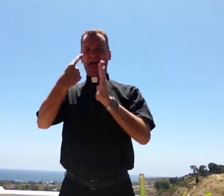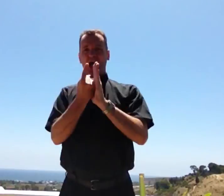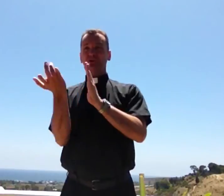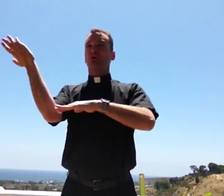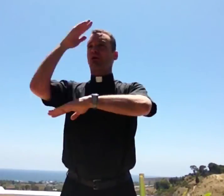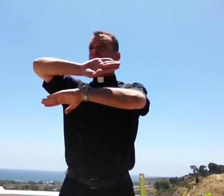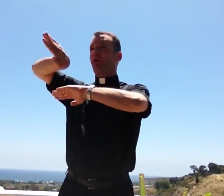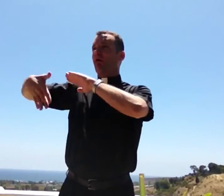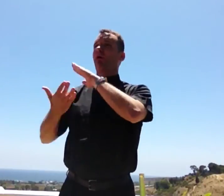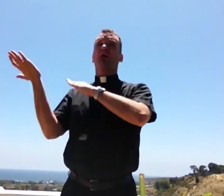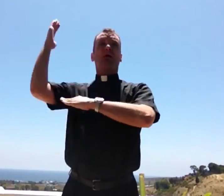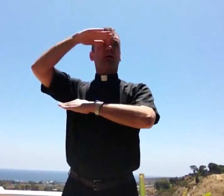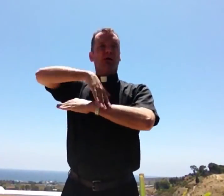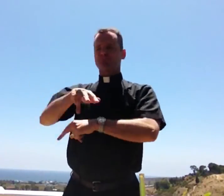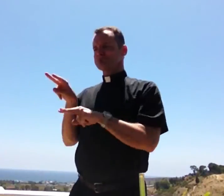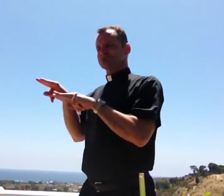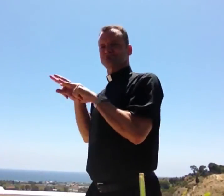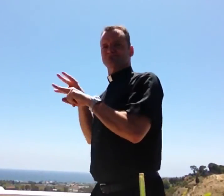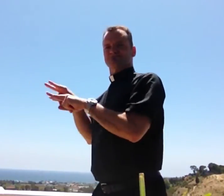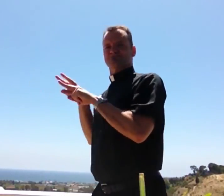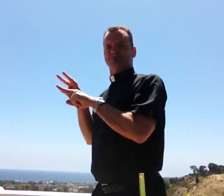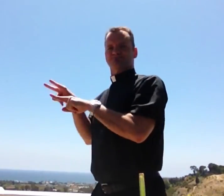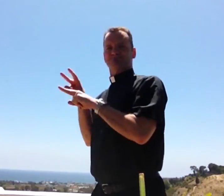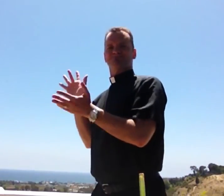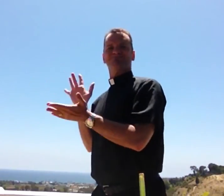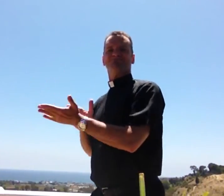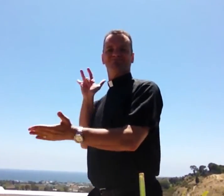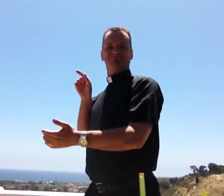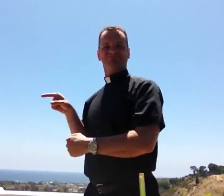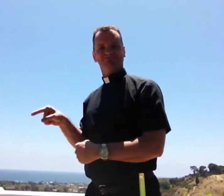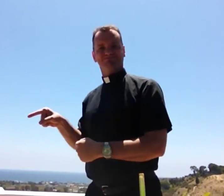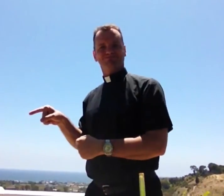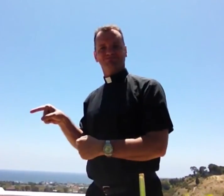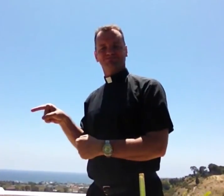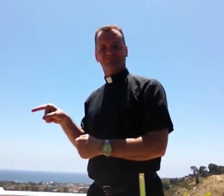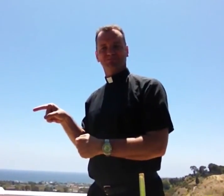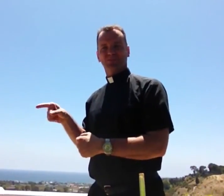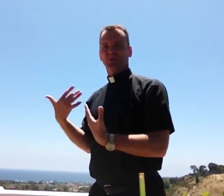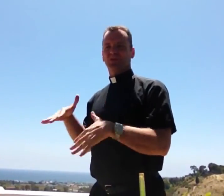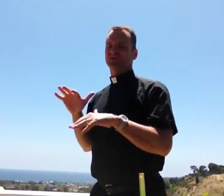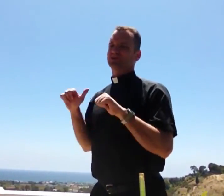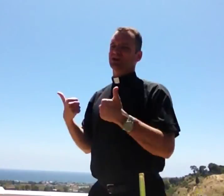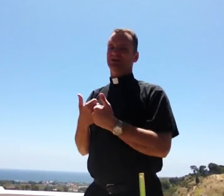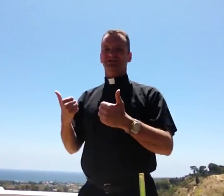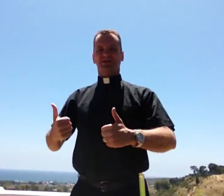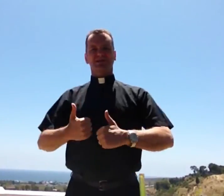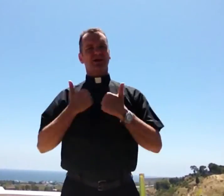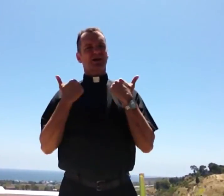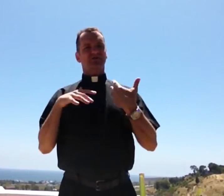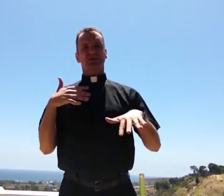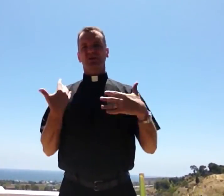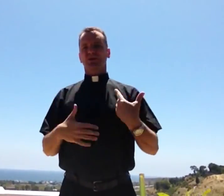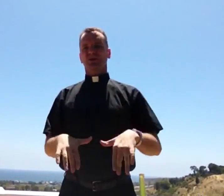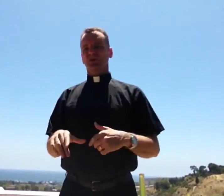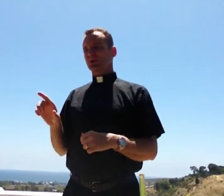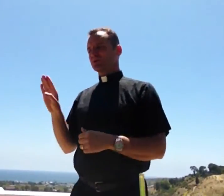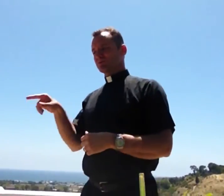him 24-7, monitoring him, really taking advantage of him. Very challenging